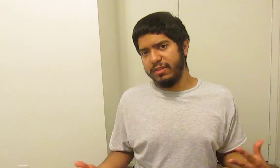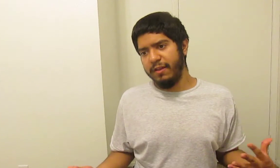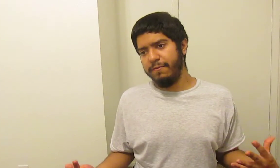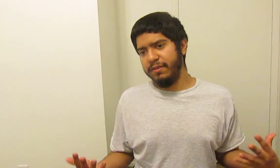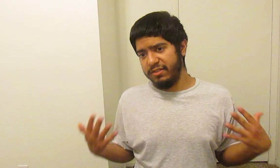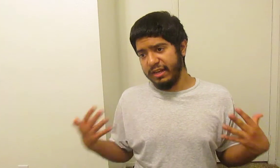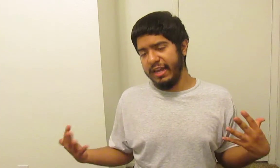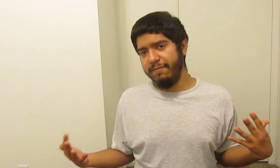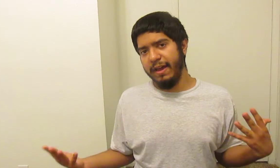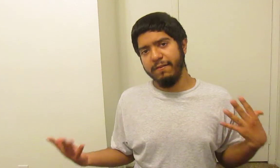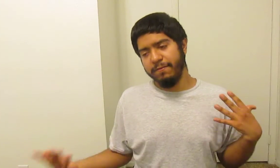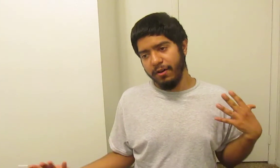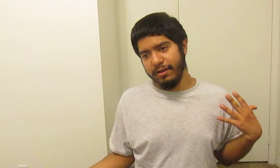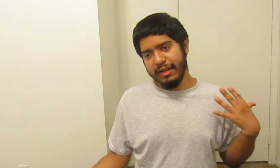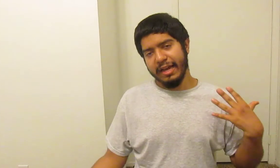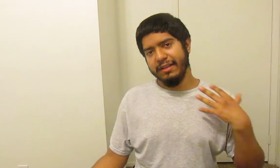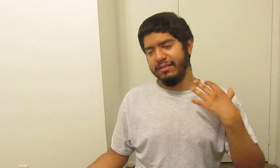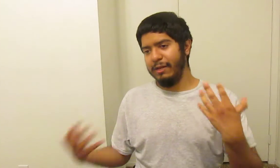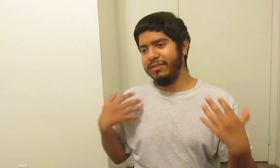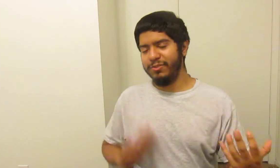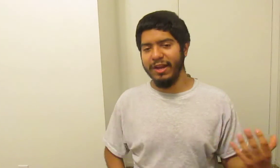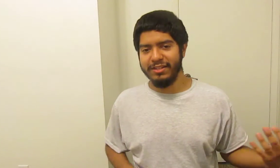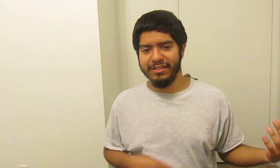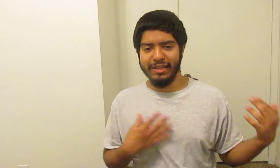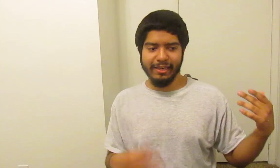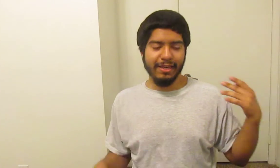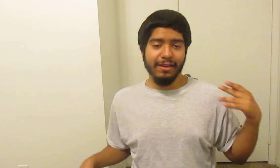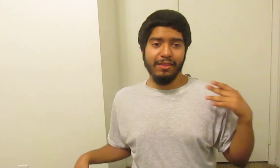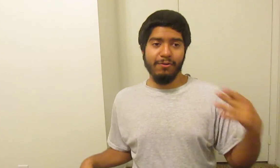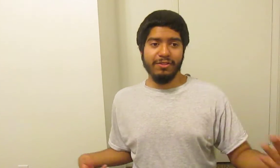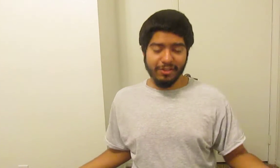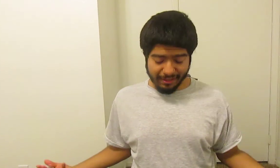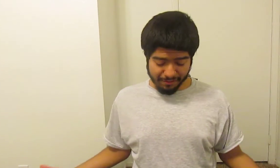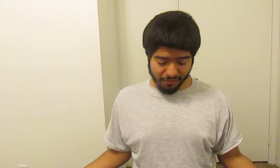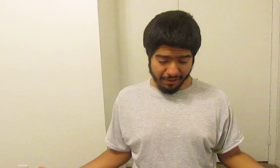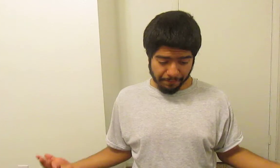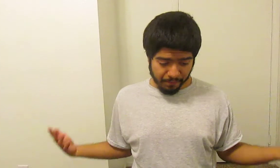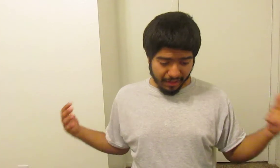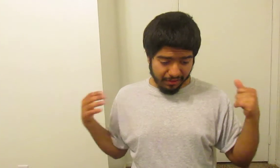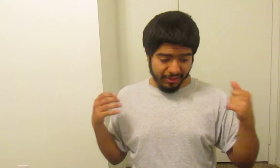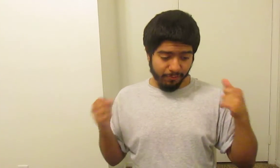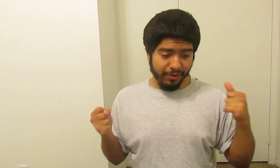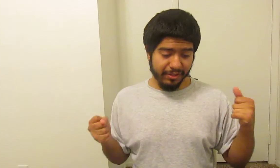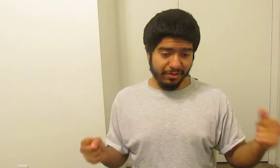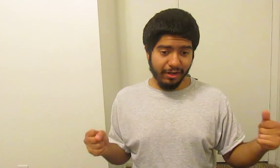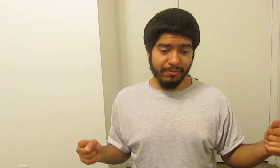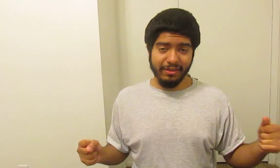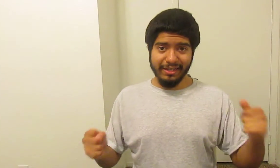half, the second half had fun, nice, hilarious situations, like, there was a sequence where the ship wasn't starting, but then it